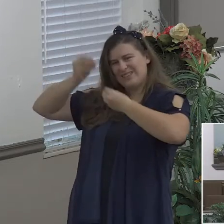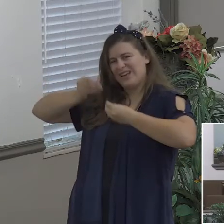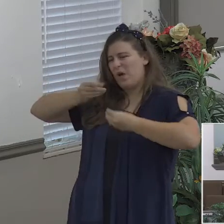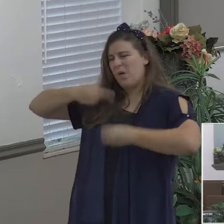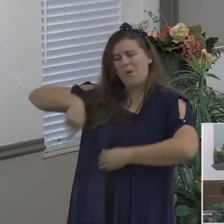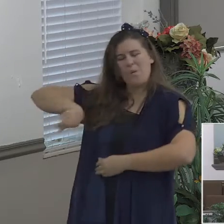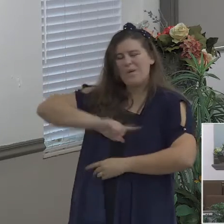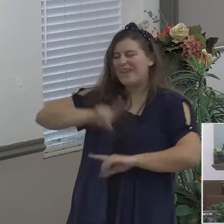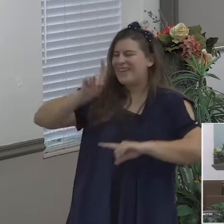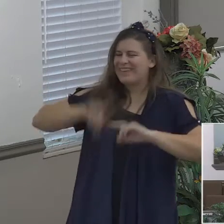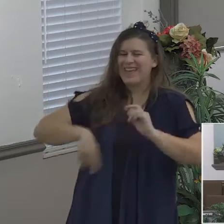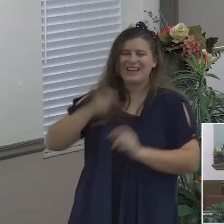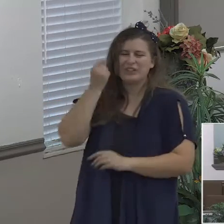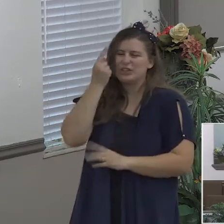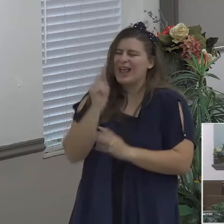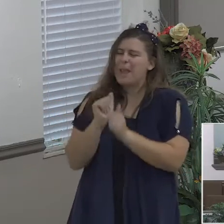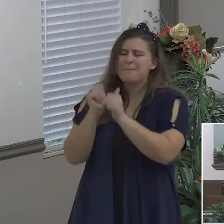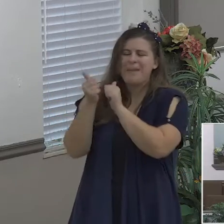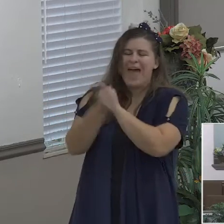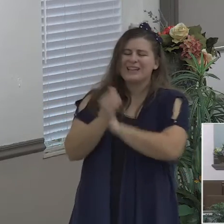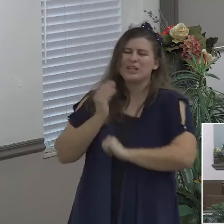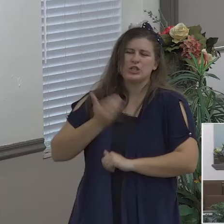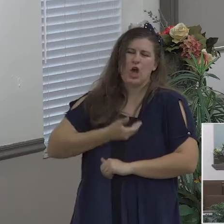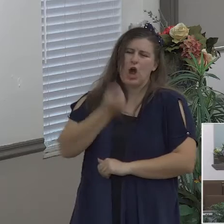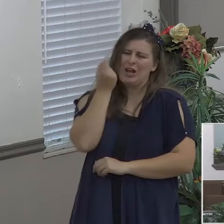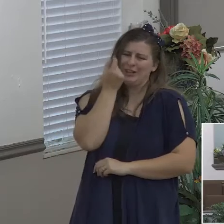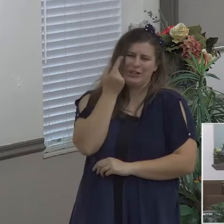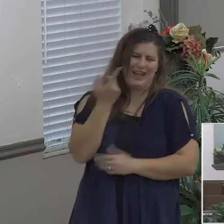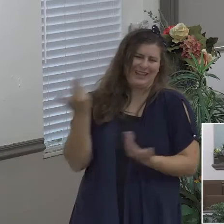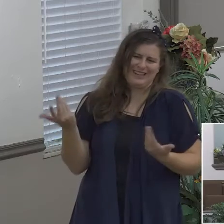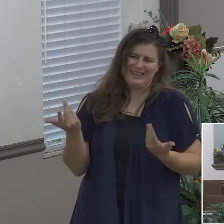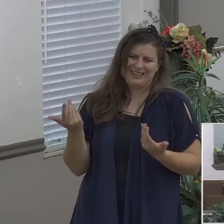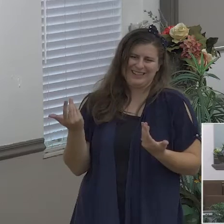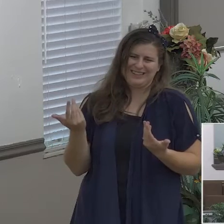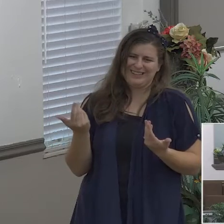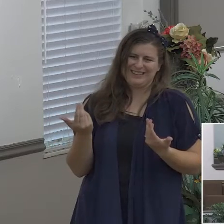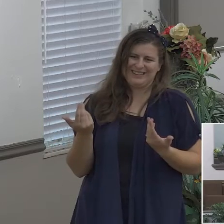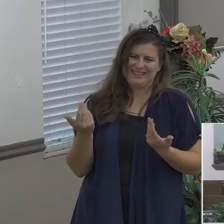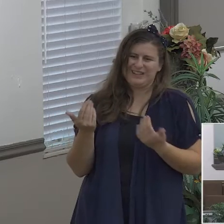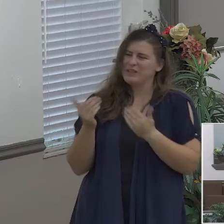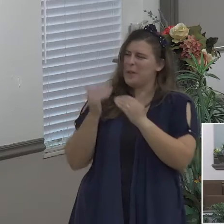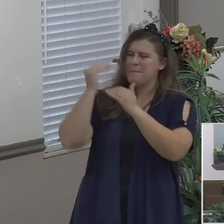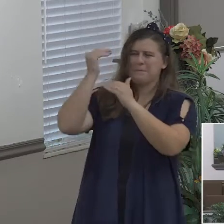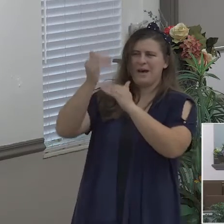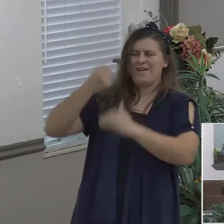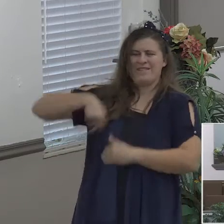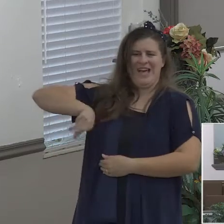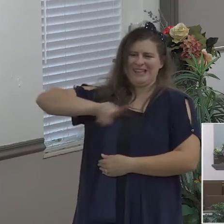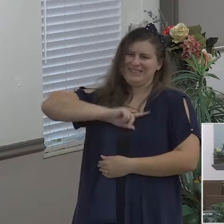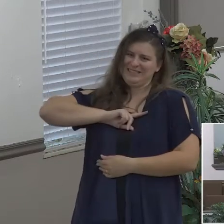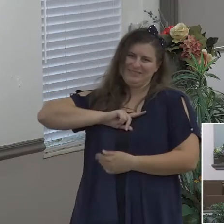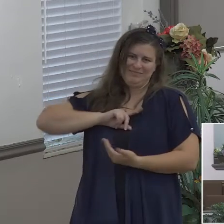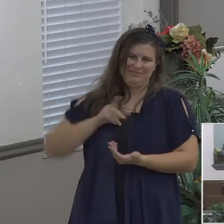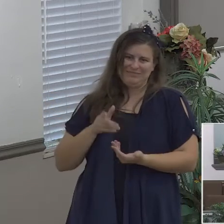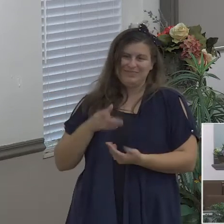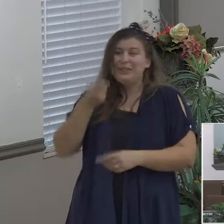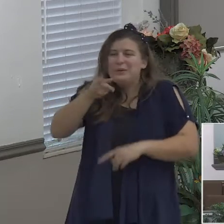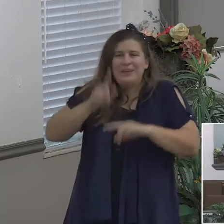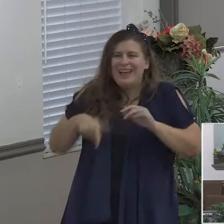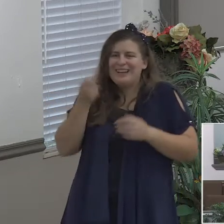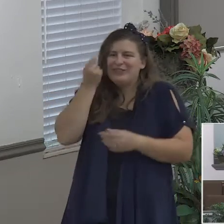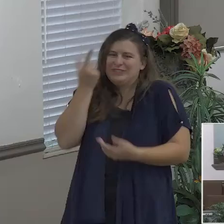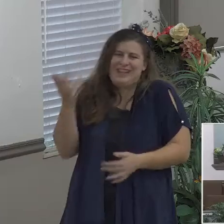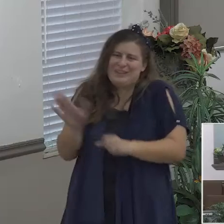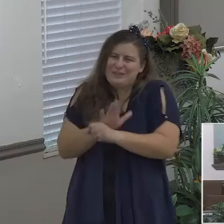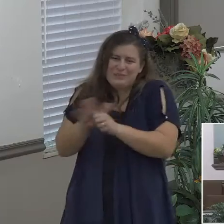forget about it you're not going to figure it out you're not going to figure it out until you step